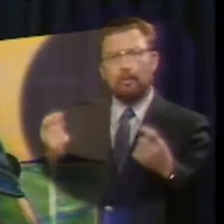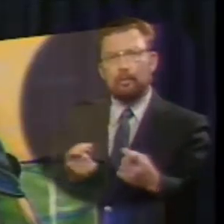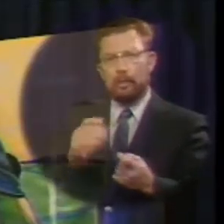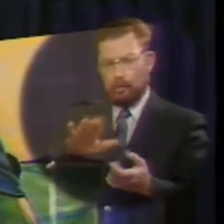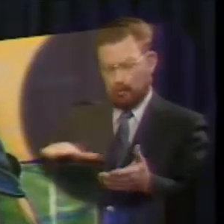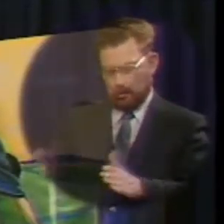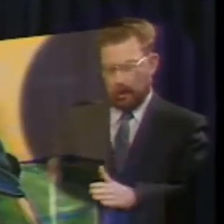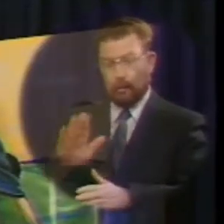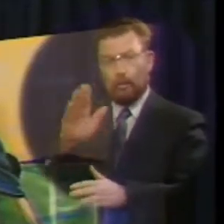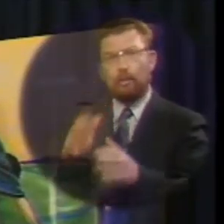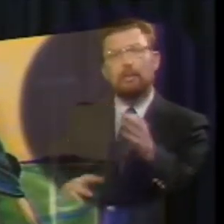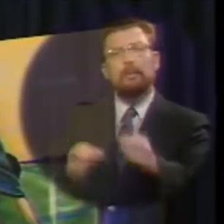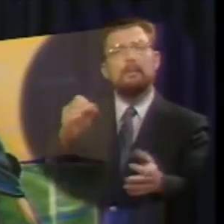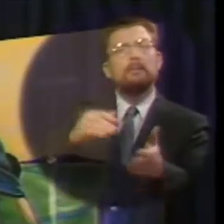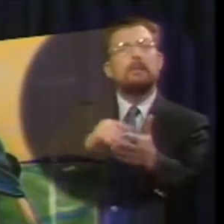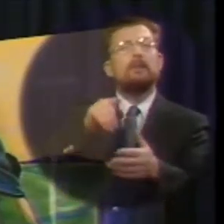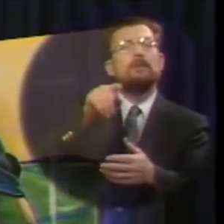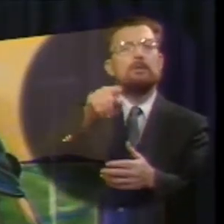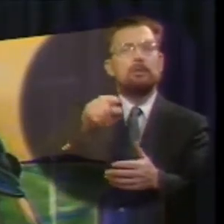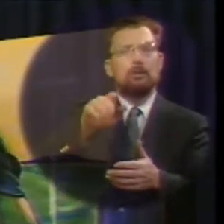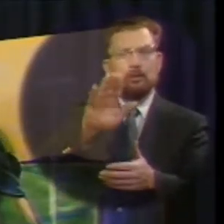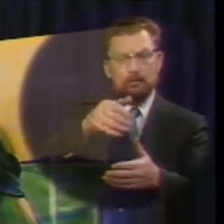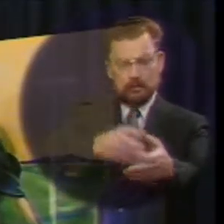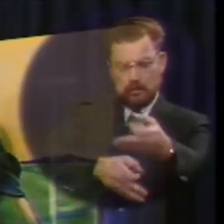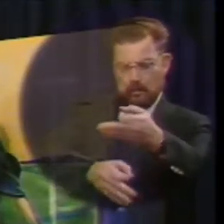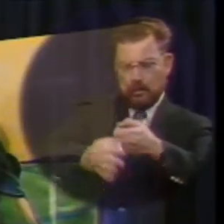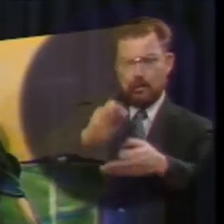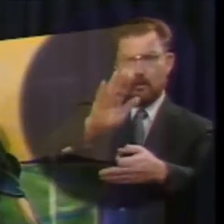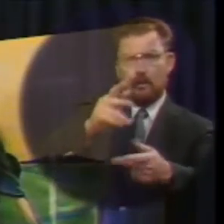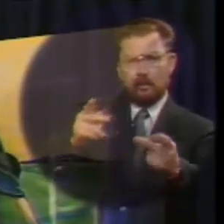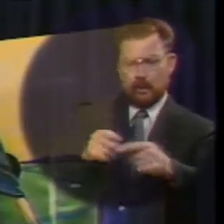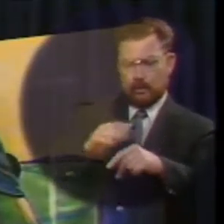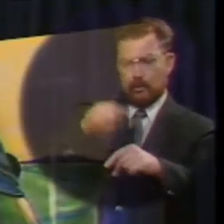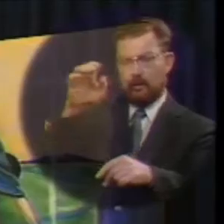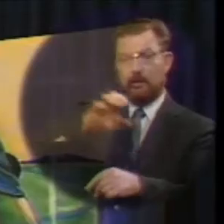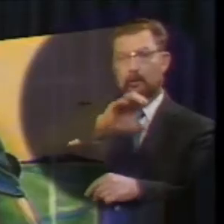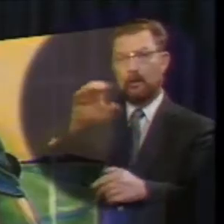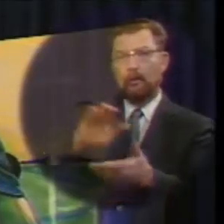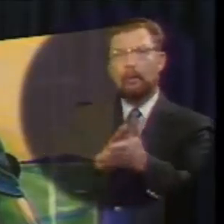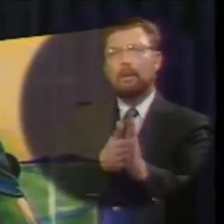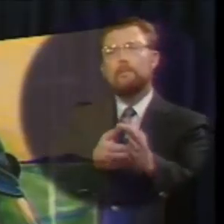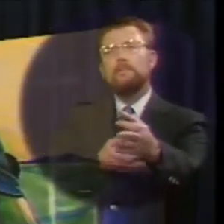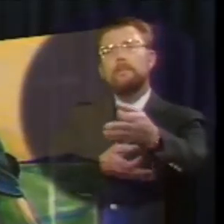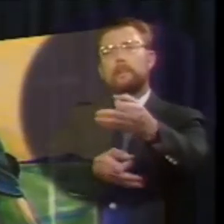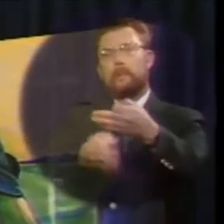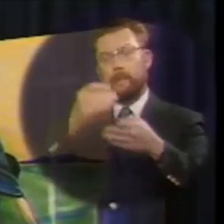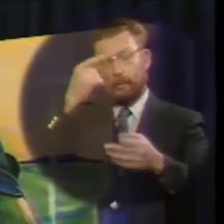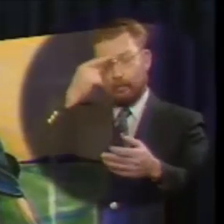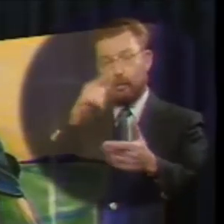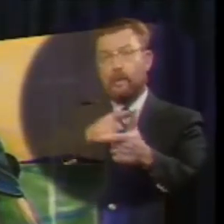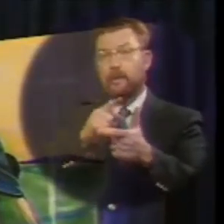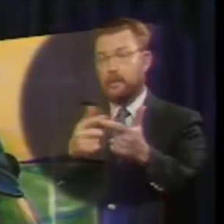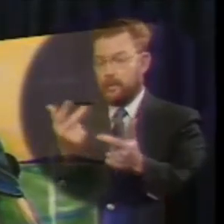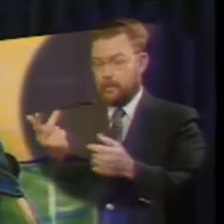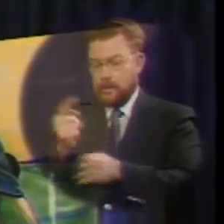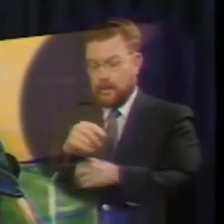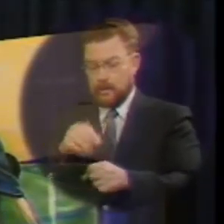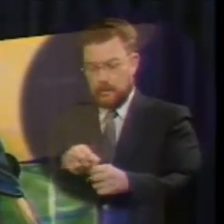your judgment and your place on the cross he became your substitute then after three days in the grave he